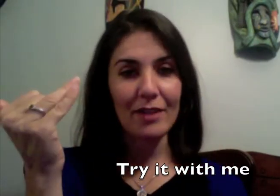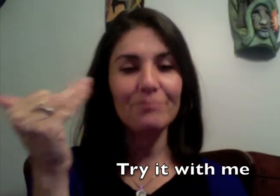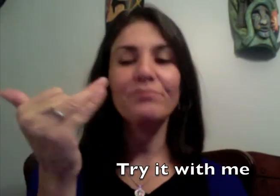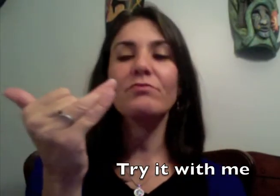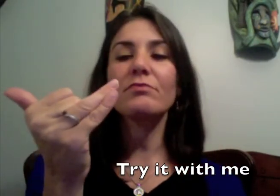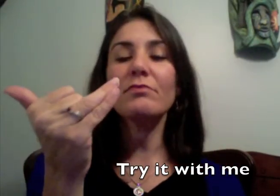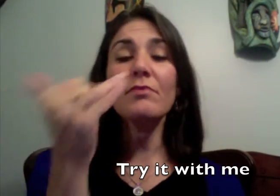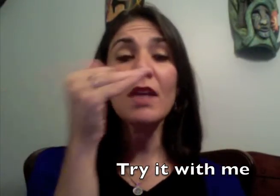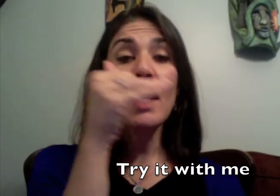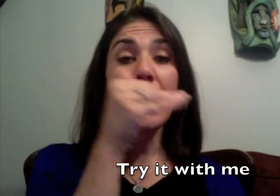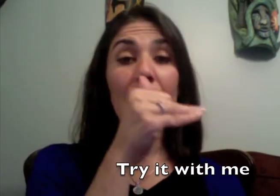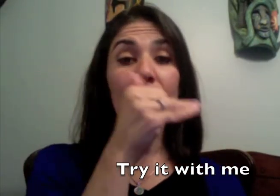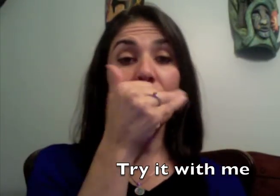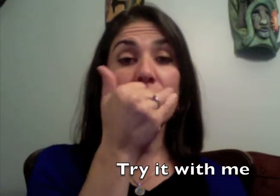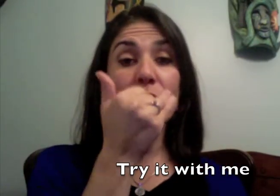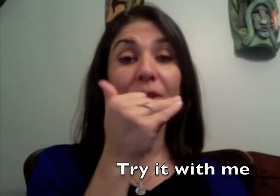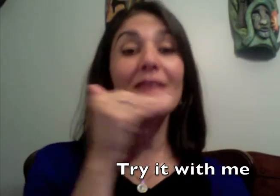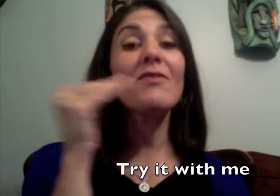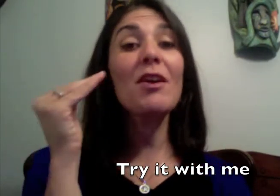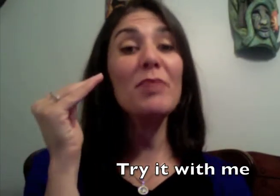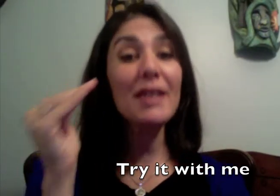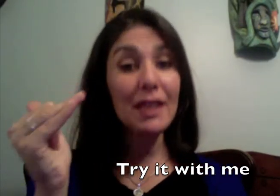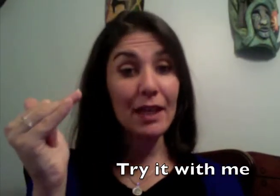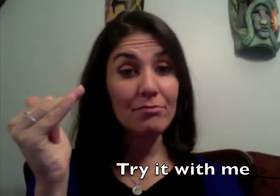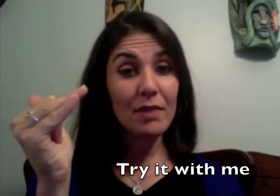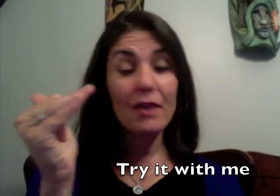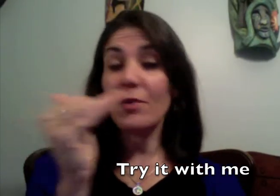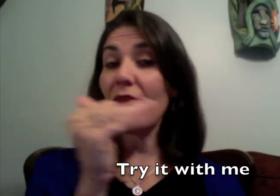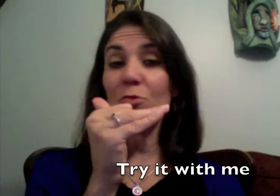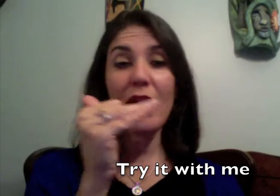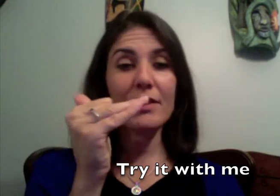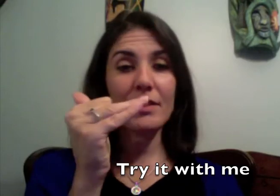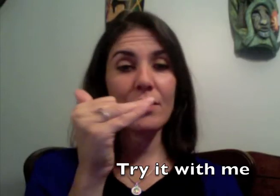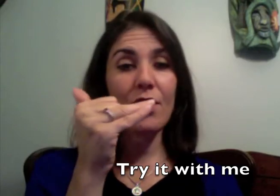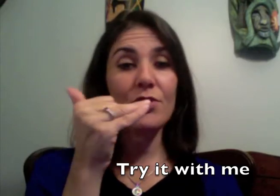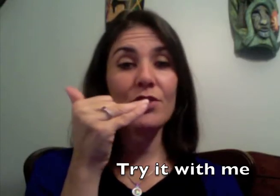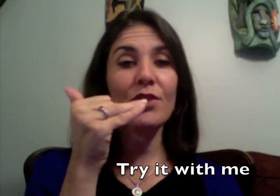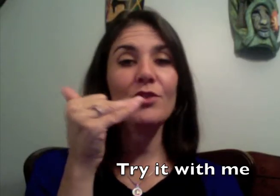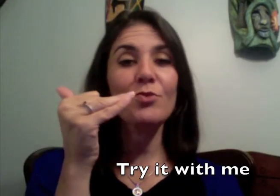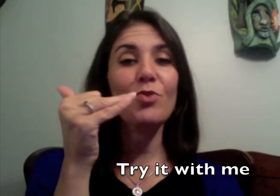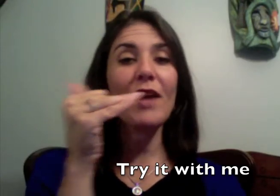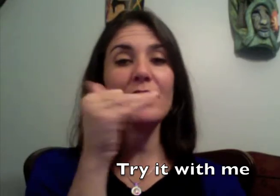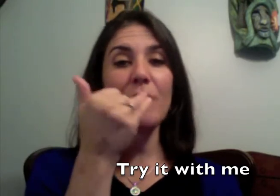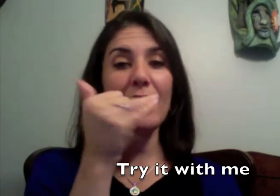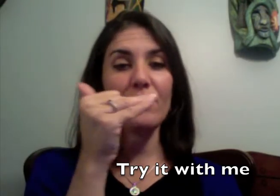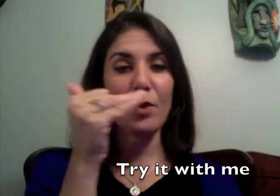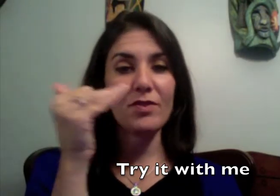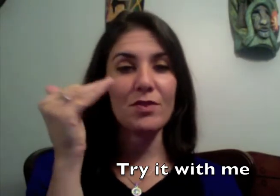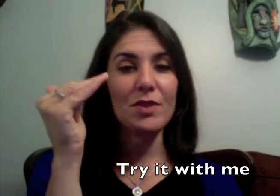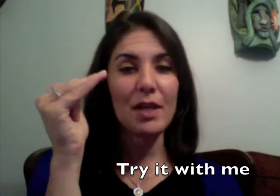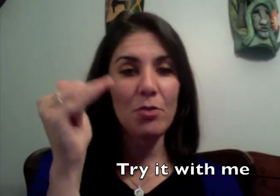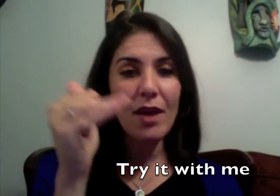and you're going to in the very beginning if you haven't practiced this at all you're just going to practice back and forth so we take a breath